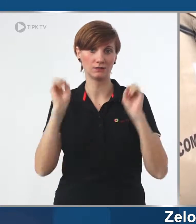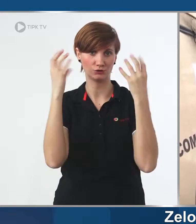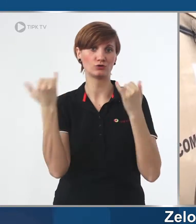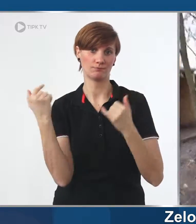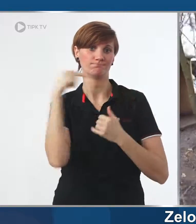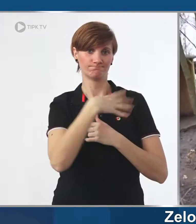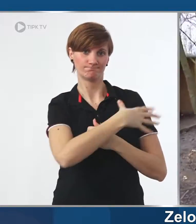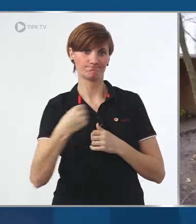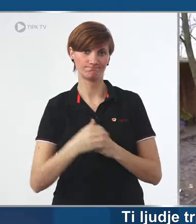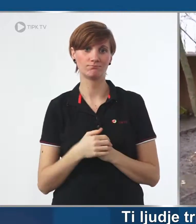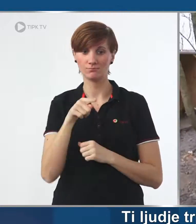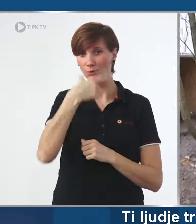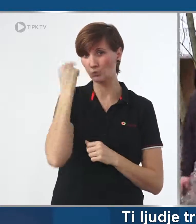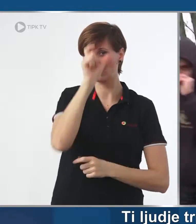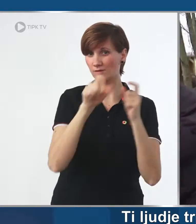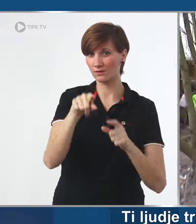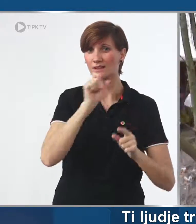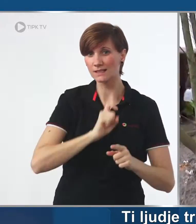situation which is an ambulance come now.